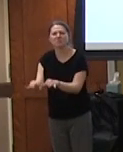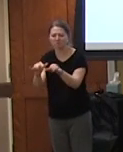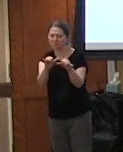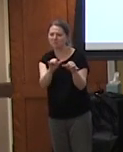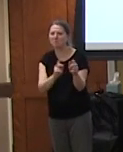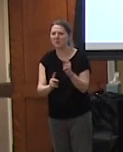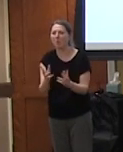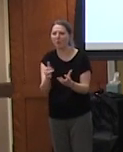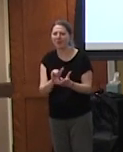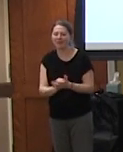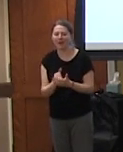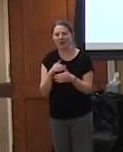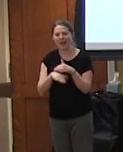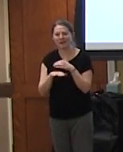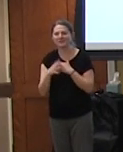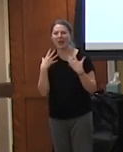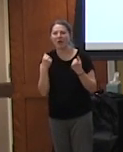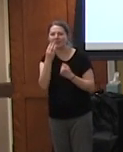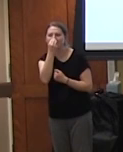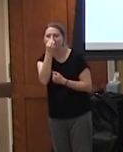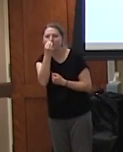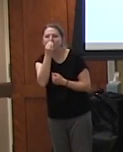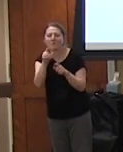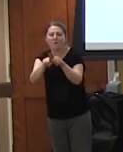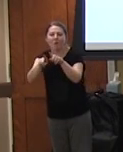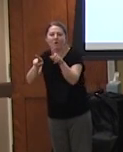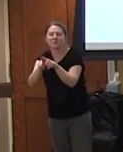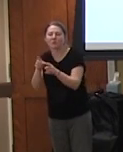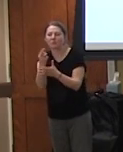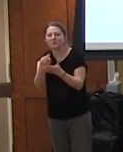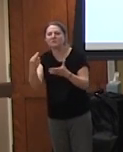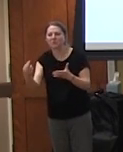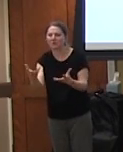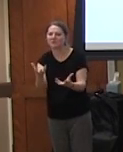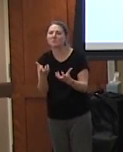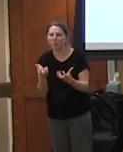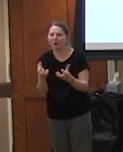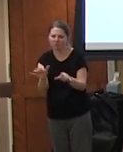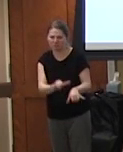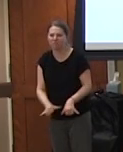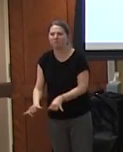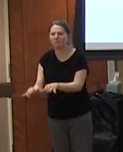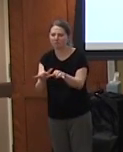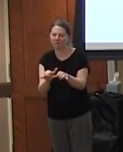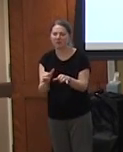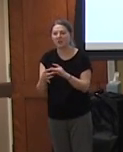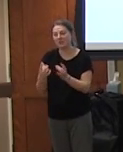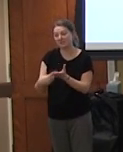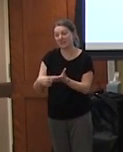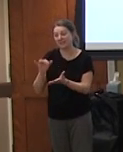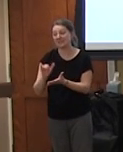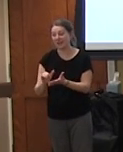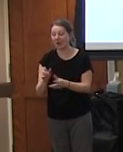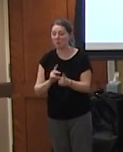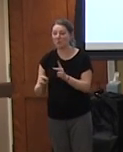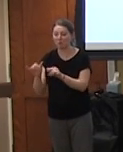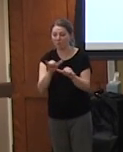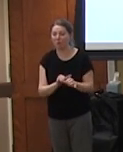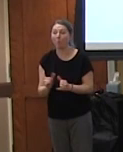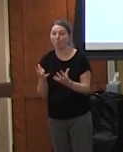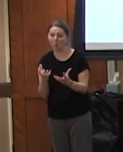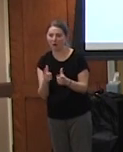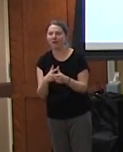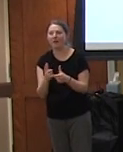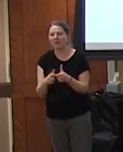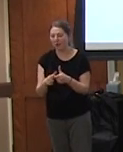wants access to healthy food and resources you talk about those things that people actually want they need to